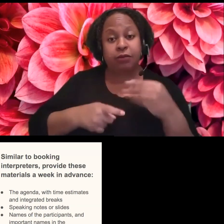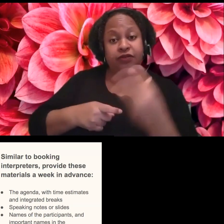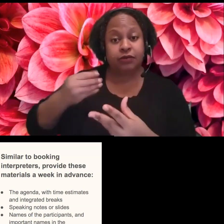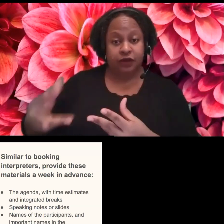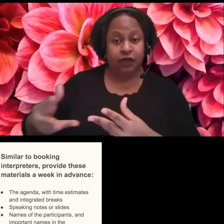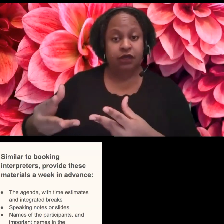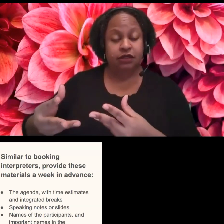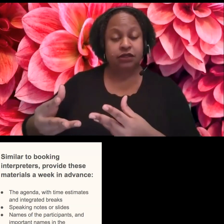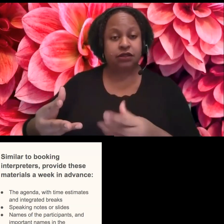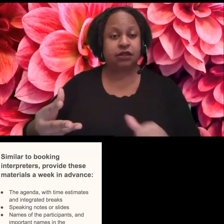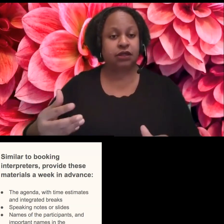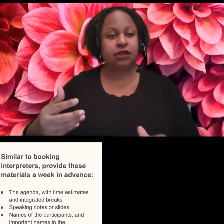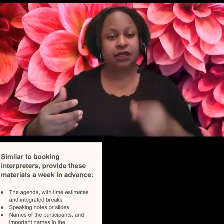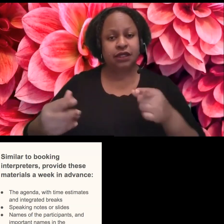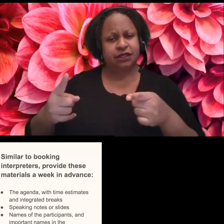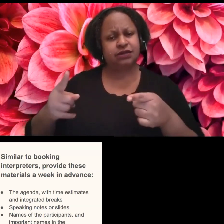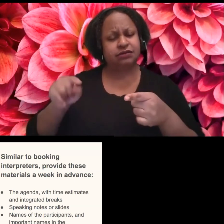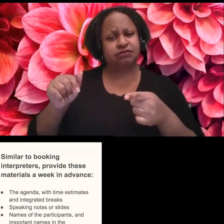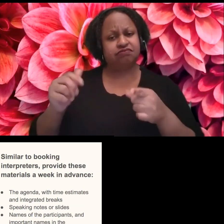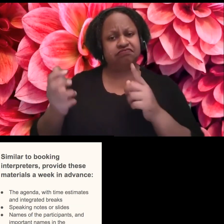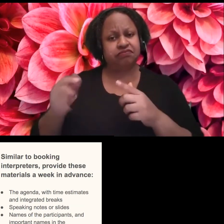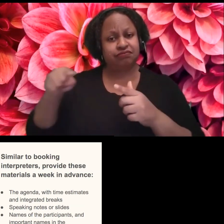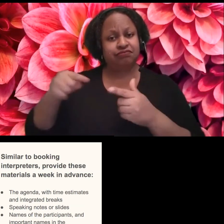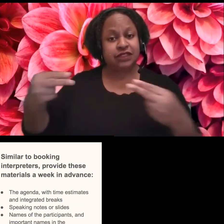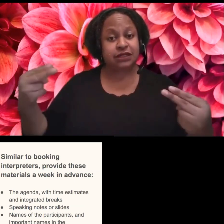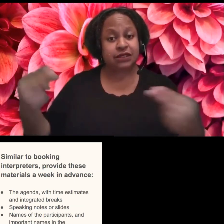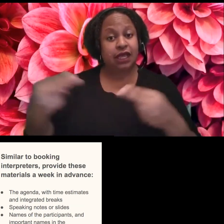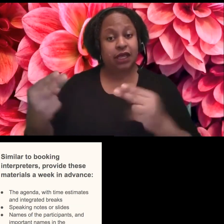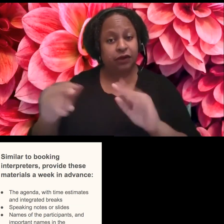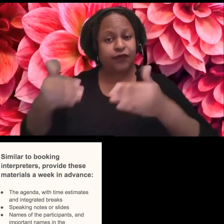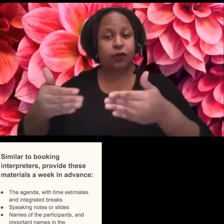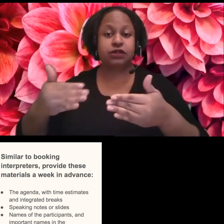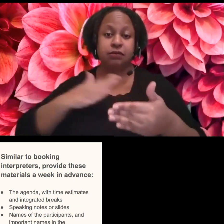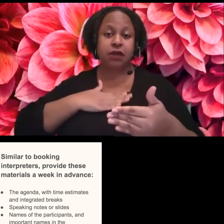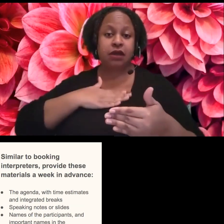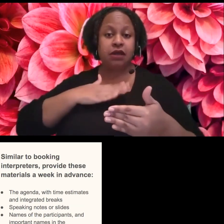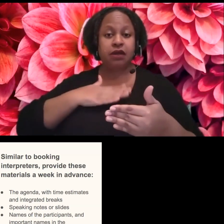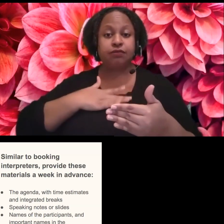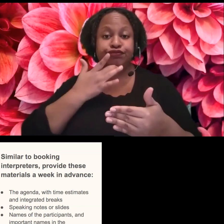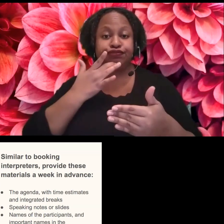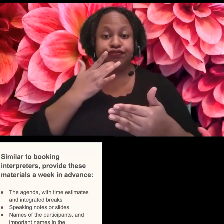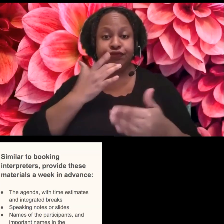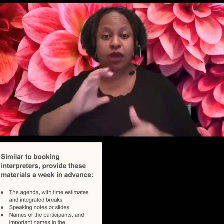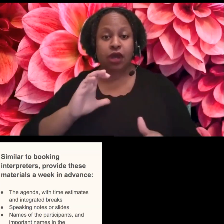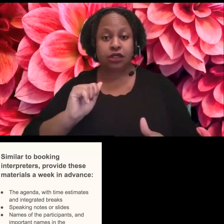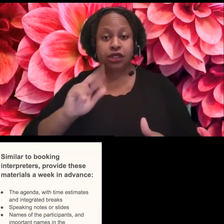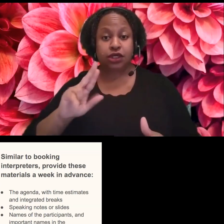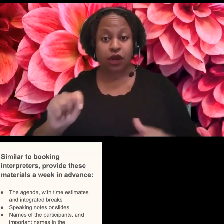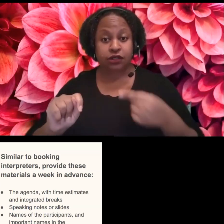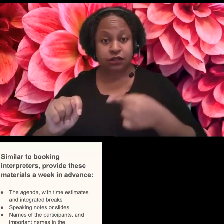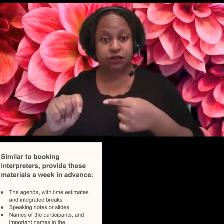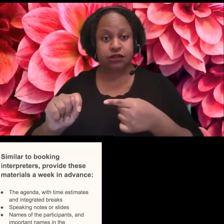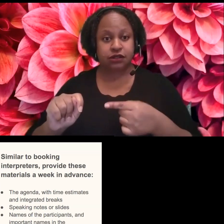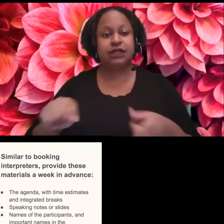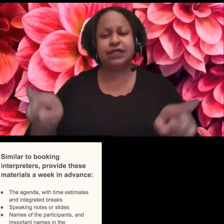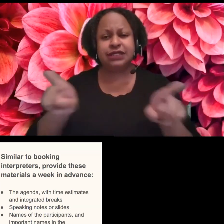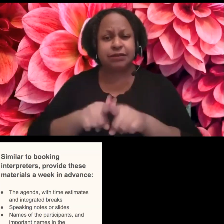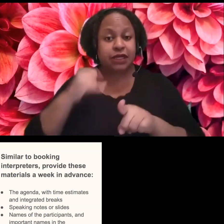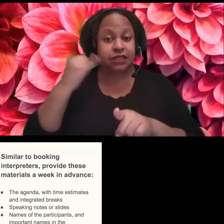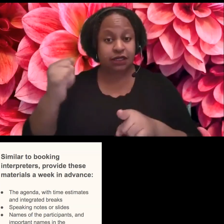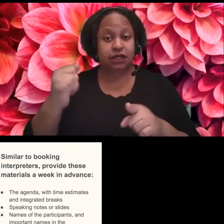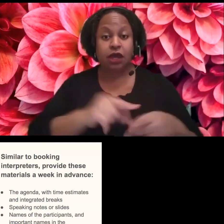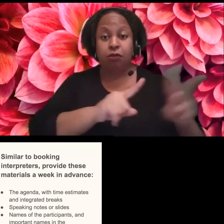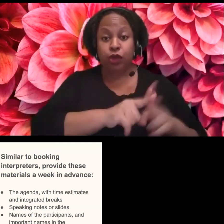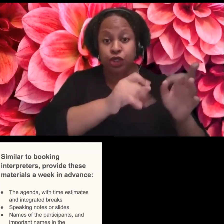because that's just who I work with the most in the context of things. And so very similar things to booking interpreters. provide them the agenda with